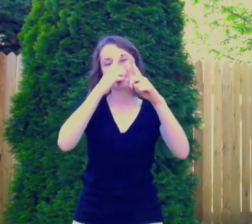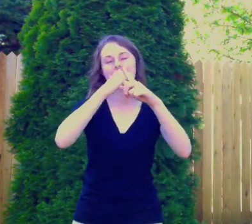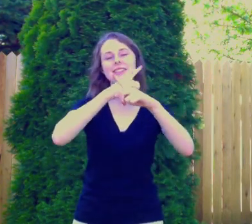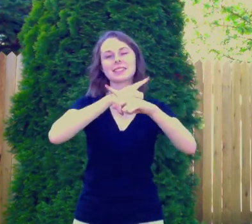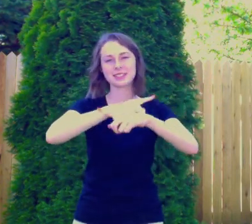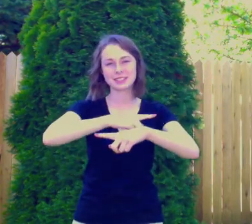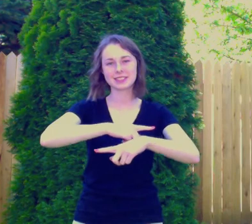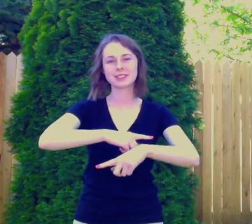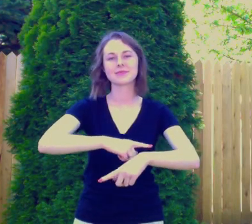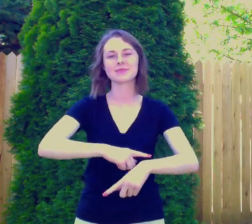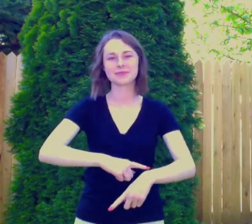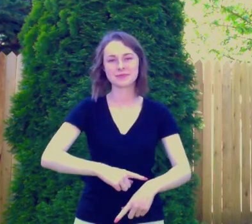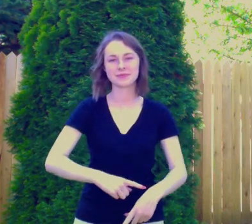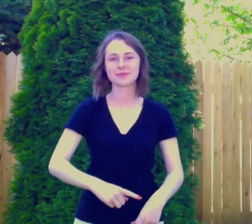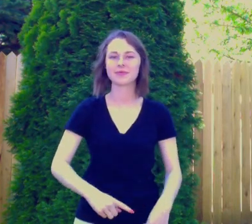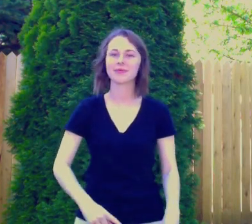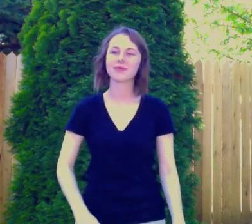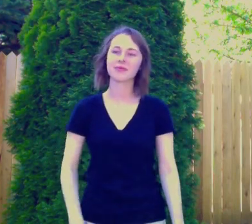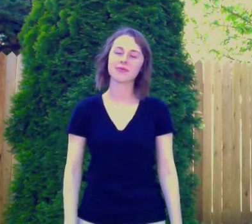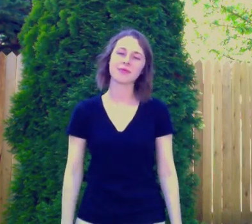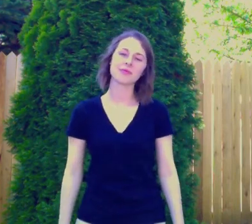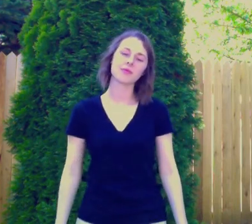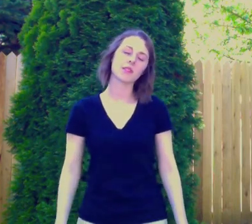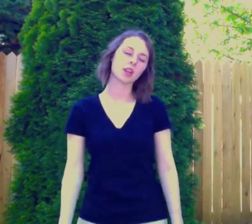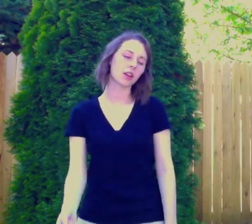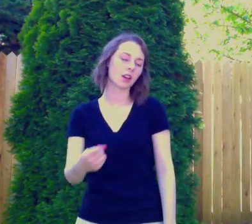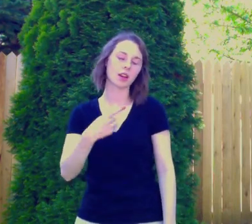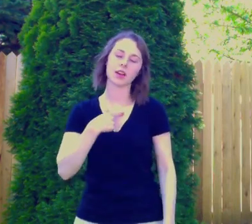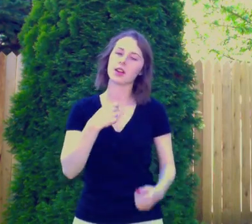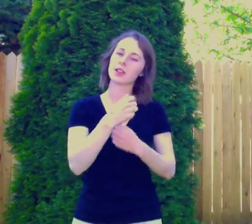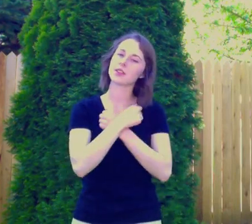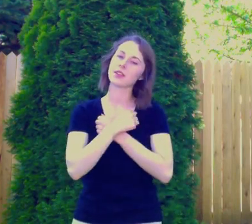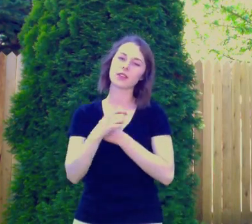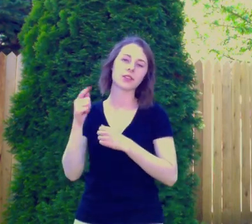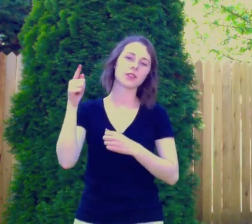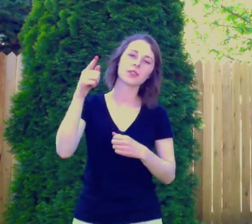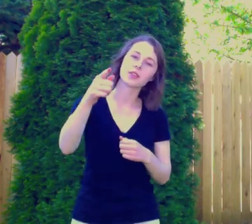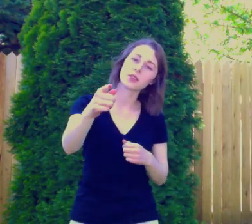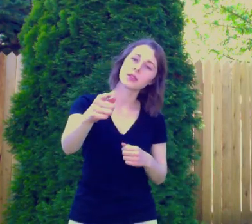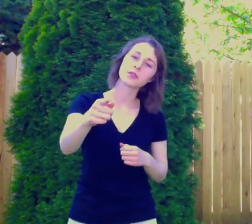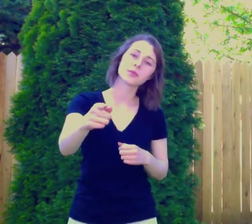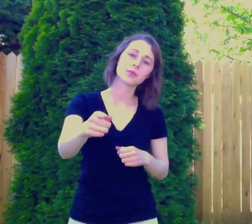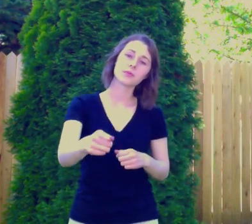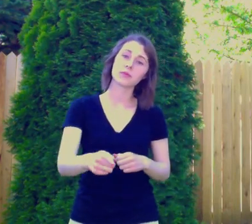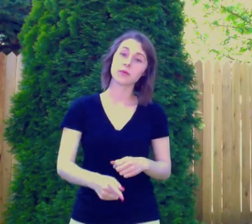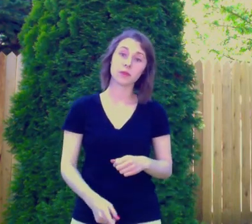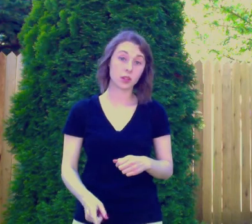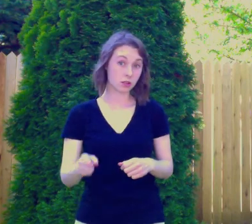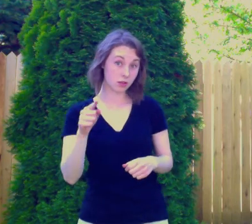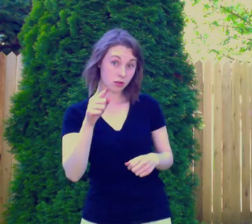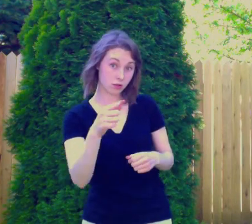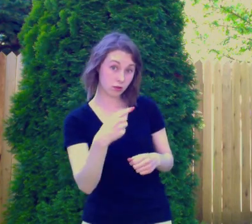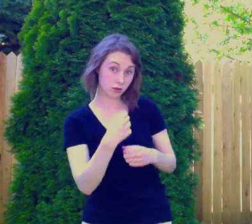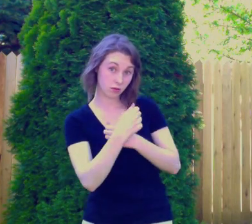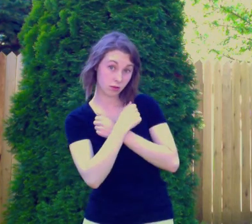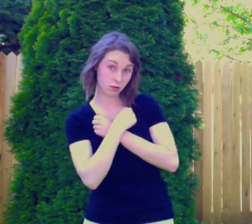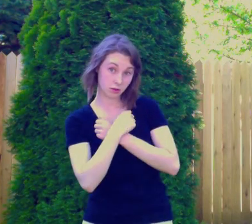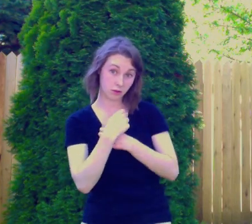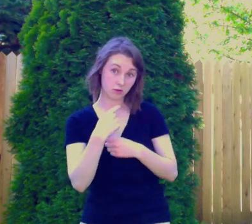today I want to feel your love Will you reveal